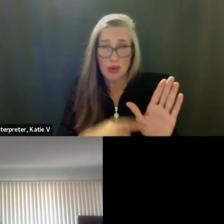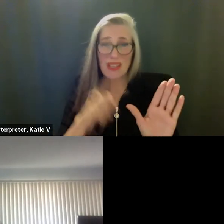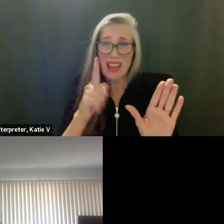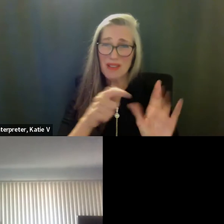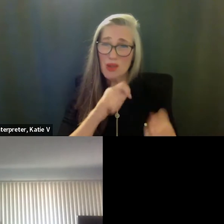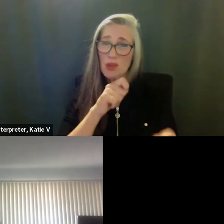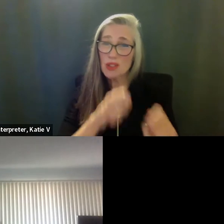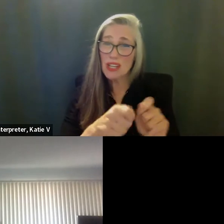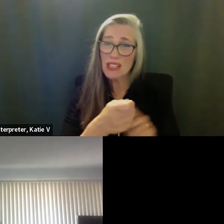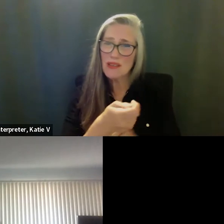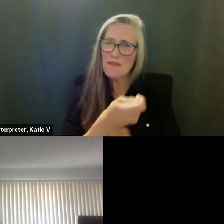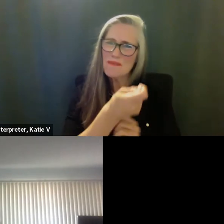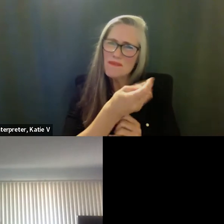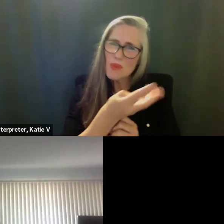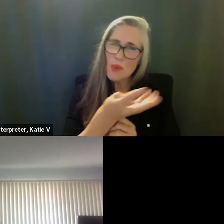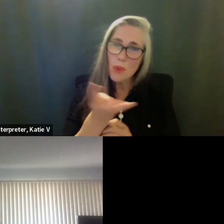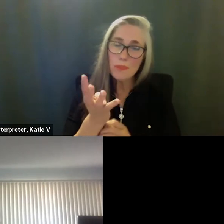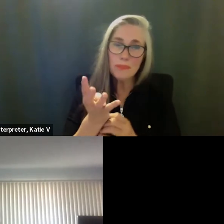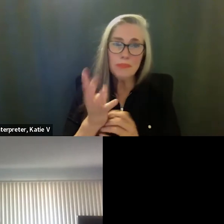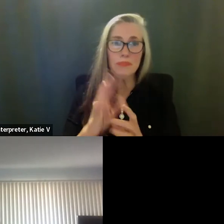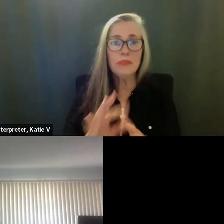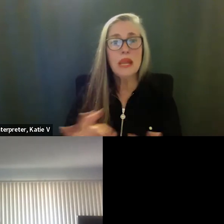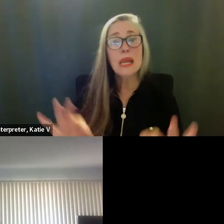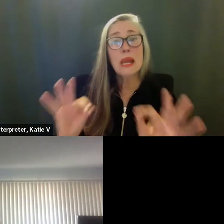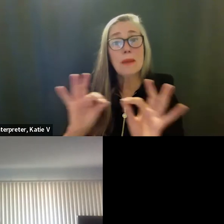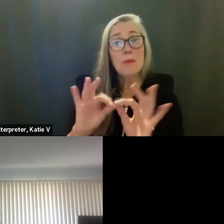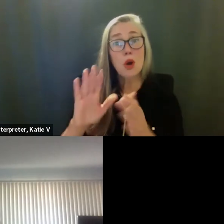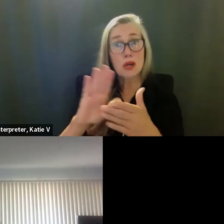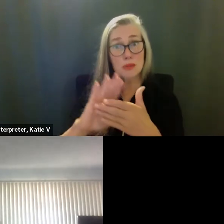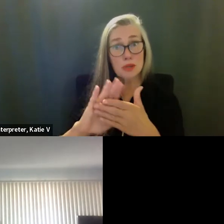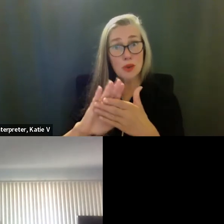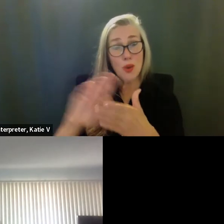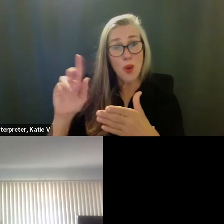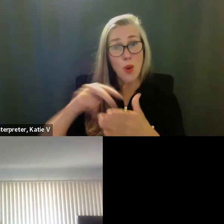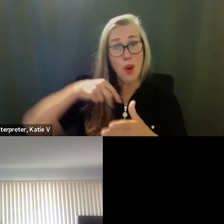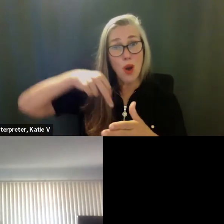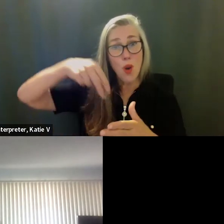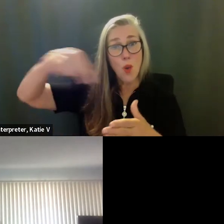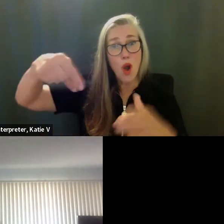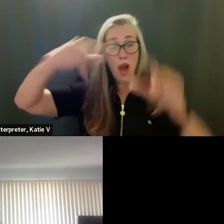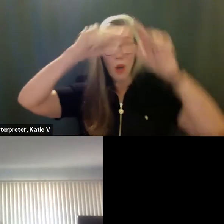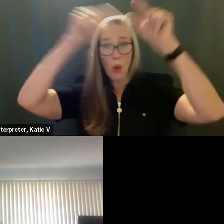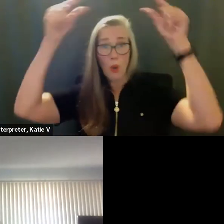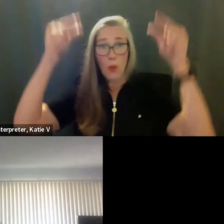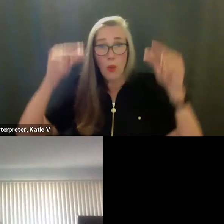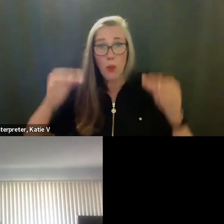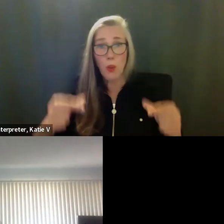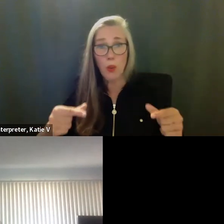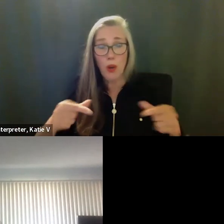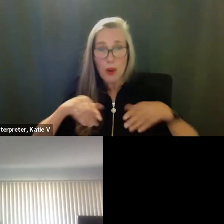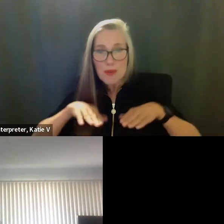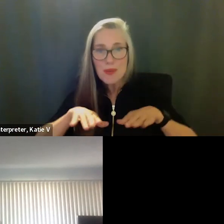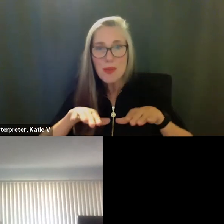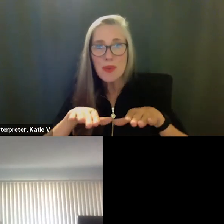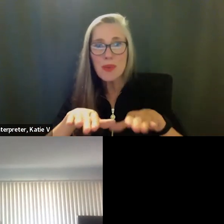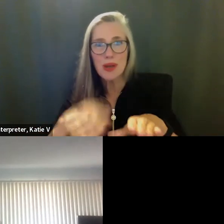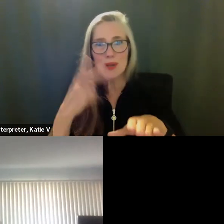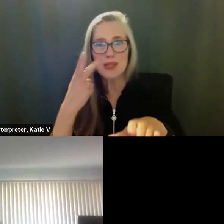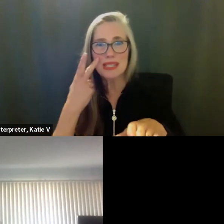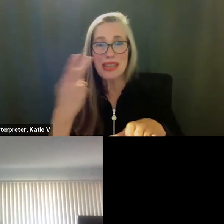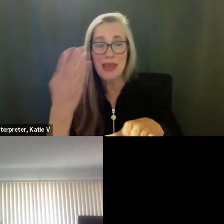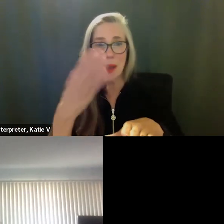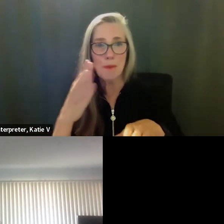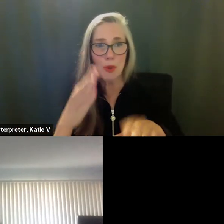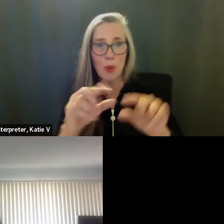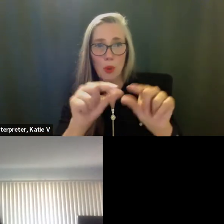changes. We will leave the important part of the school, which is the walkway right there. You can see it in blue and you can